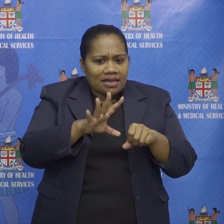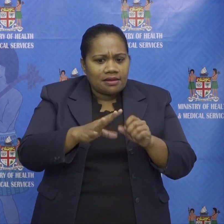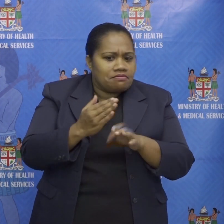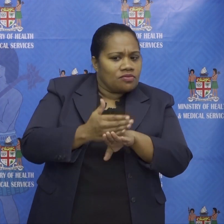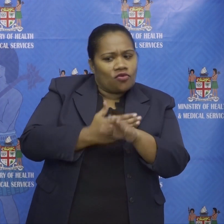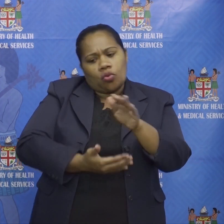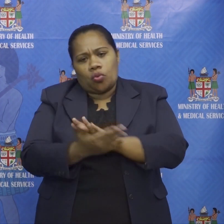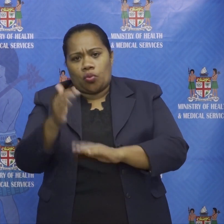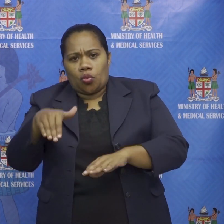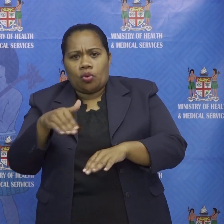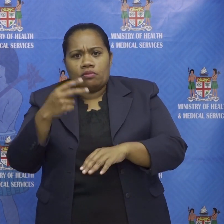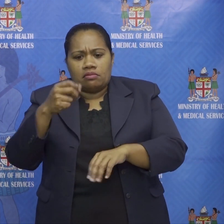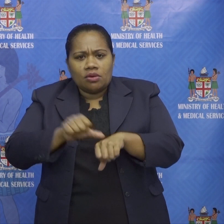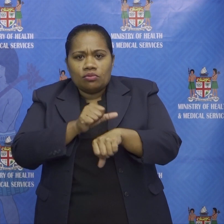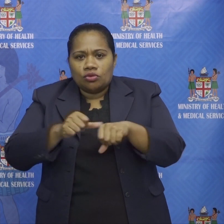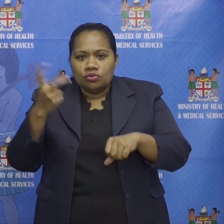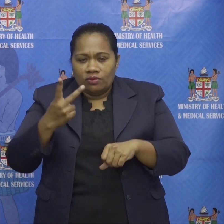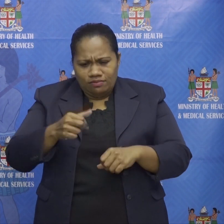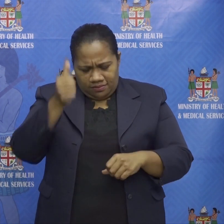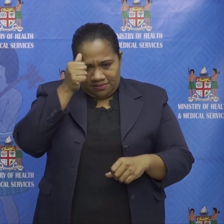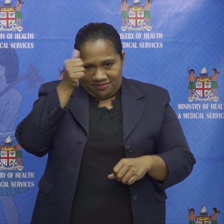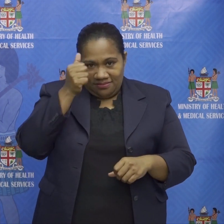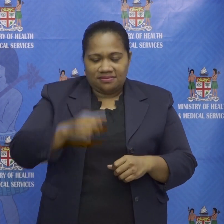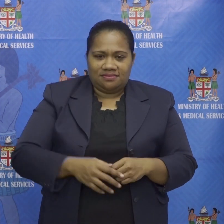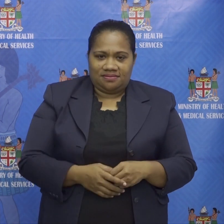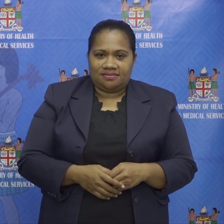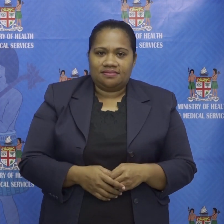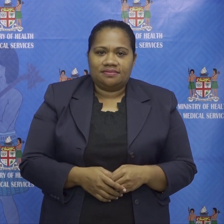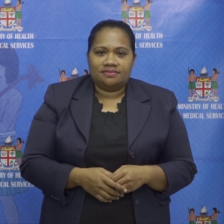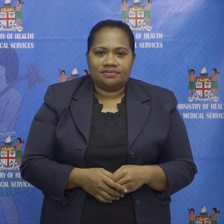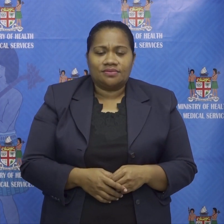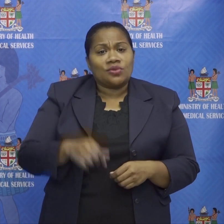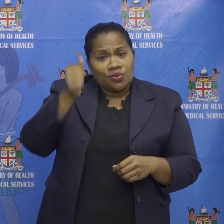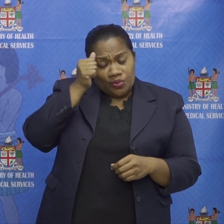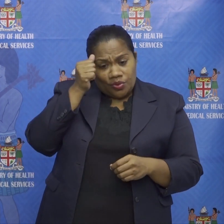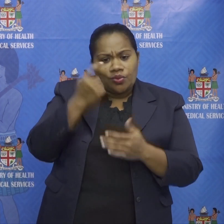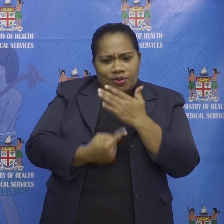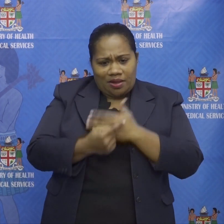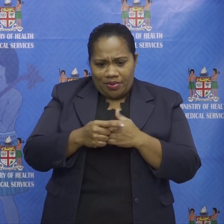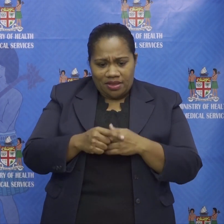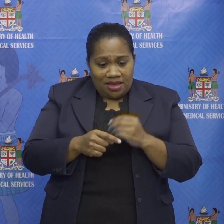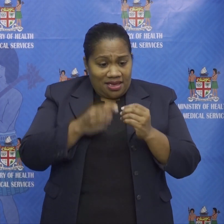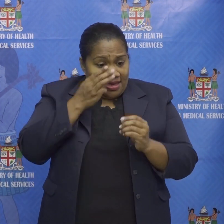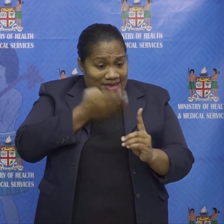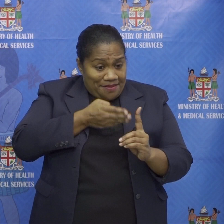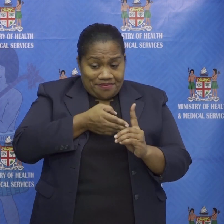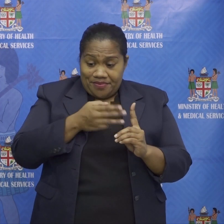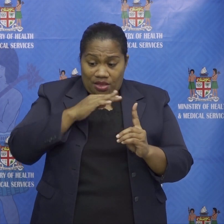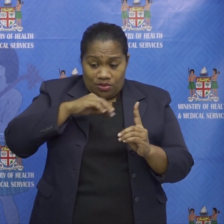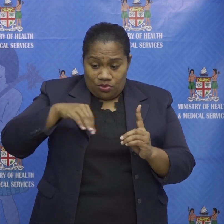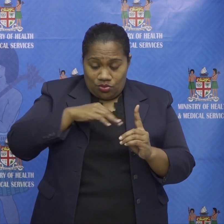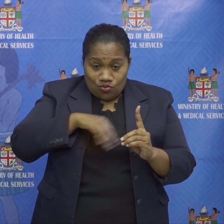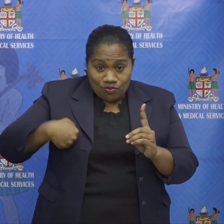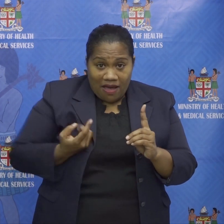we knew then that he and his wife were connected to the same chain of transmission extending from the initial soldier working in the border quarantine facility